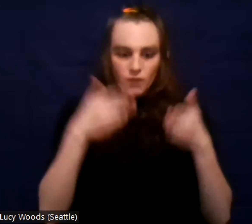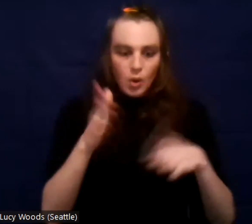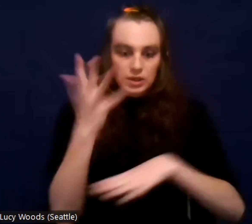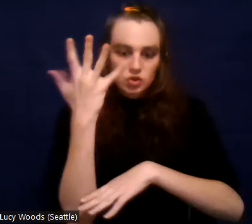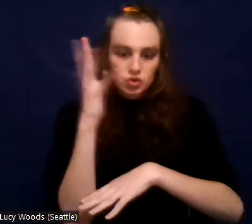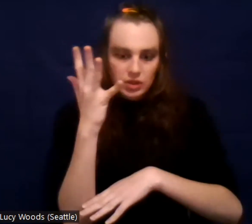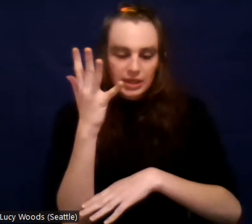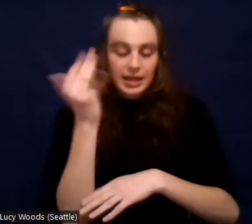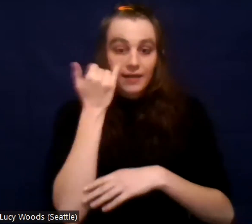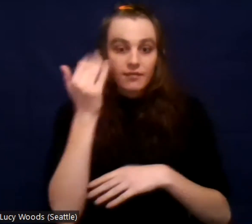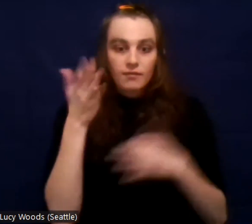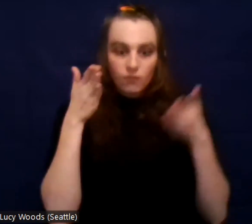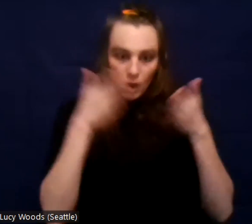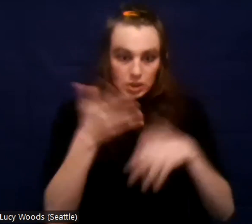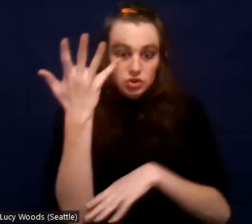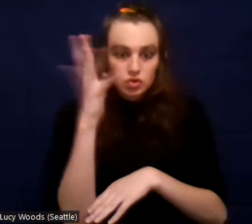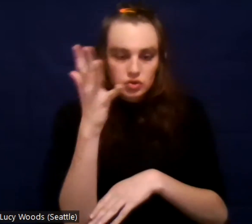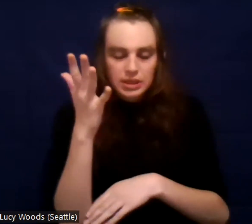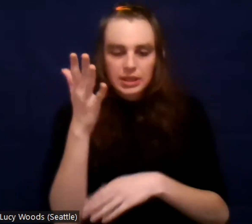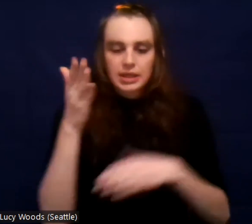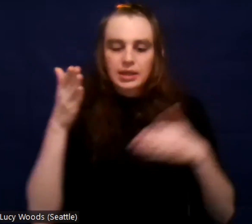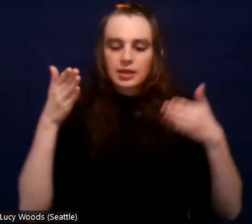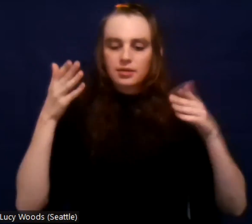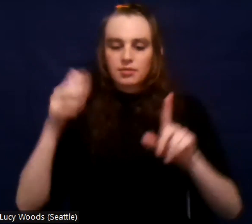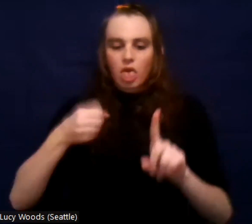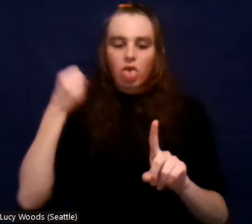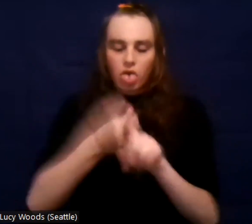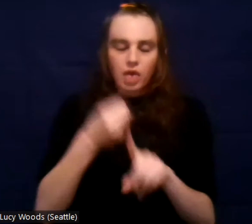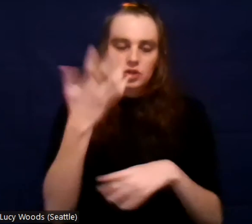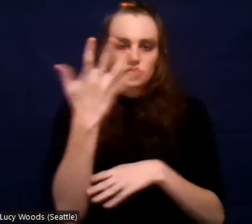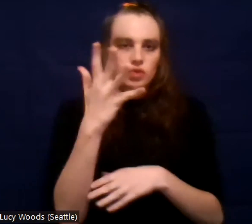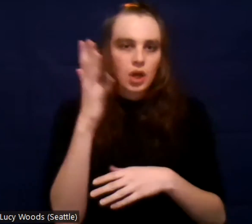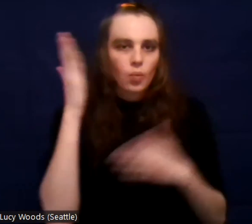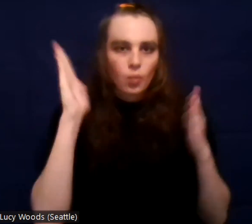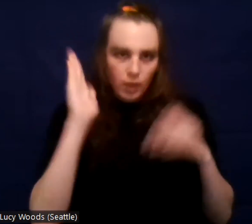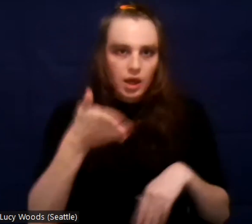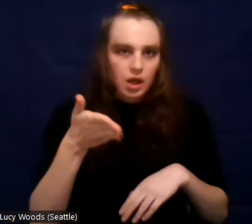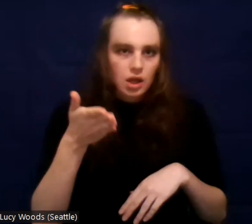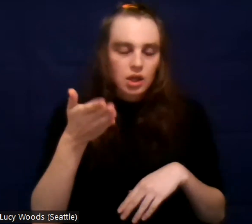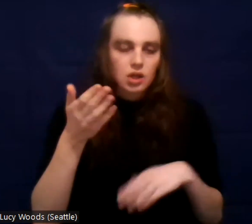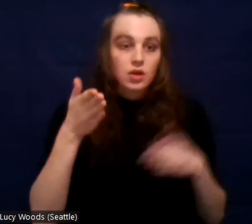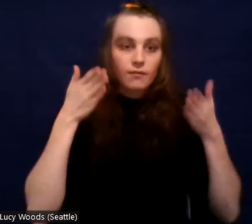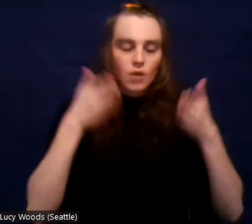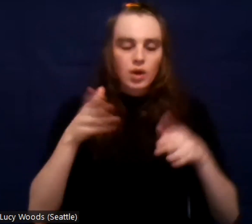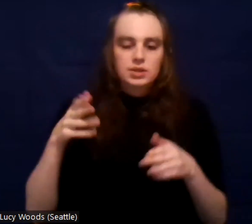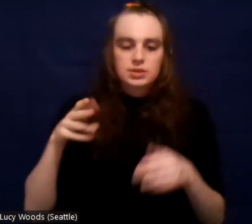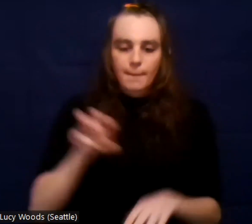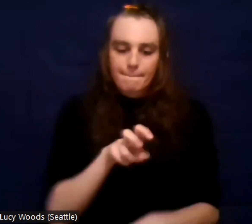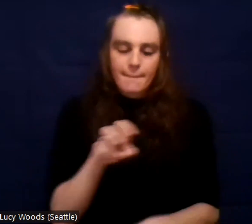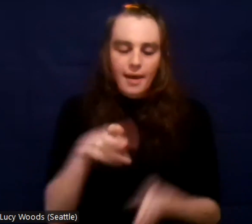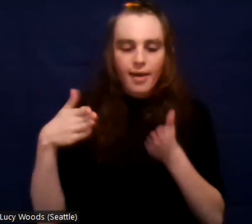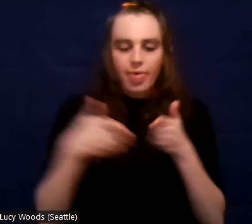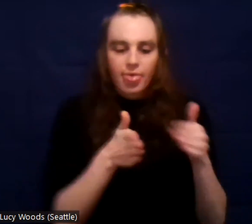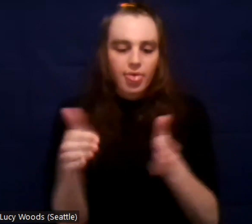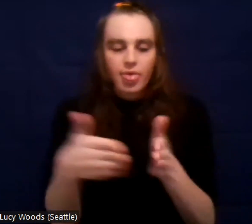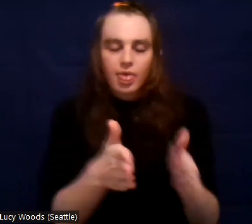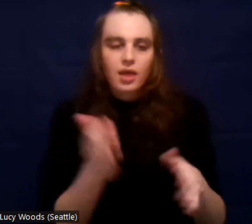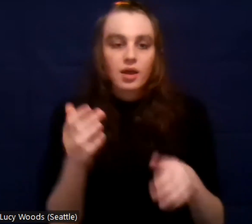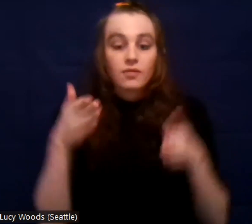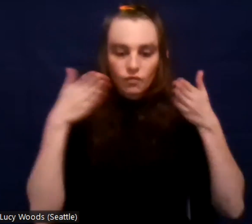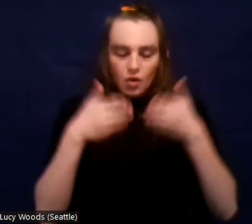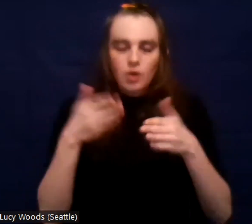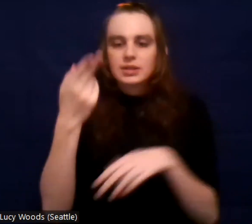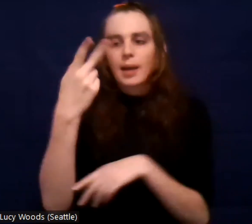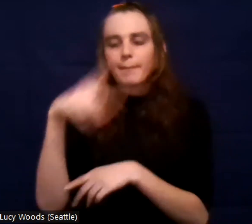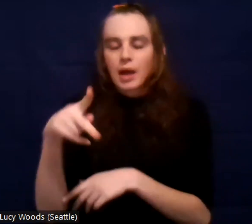if you focus on the path, the path gets bigger. Um, if I'm focused on my higher power, he seems bigger. If I'm focused on things to be